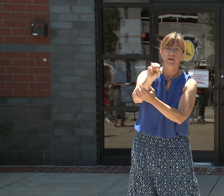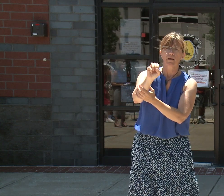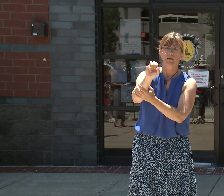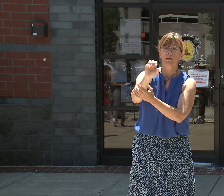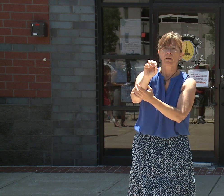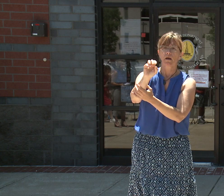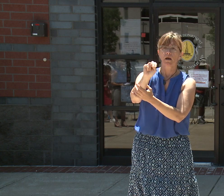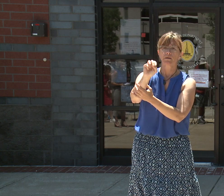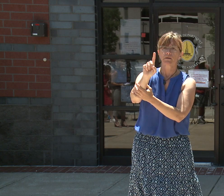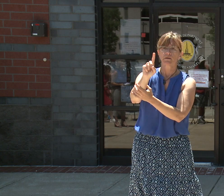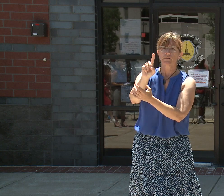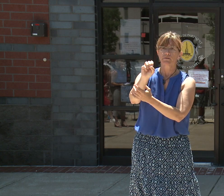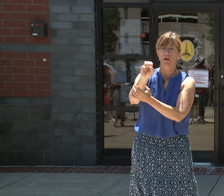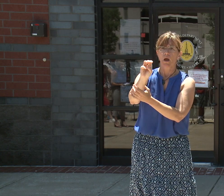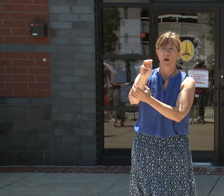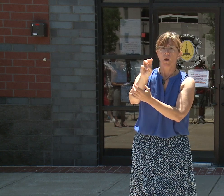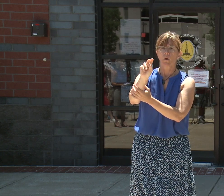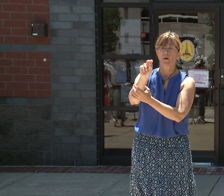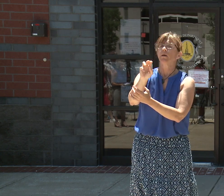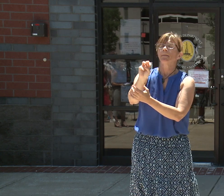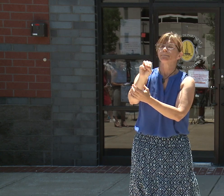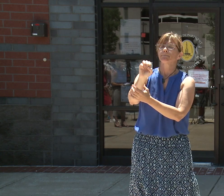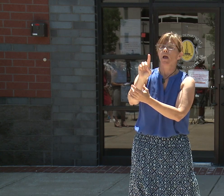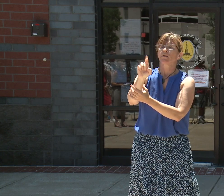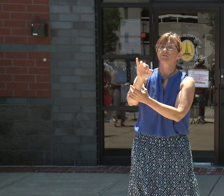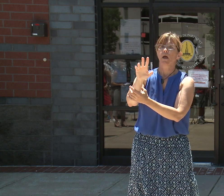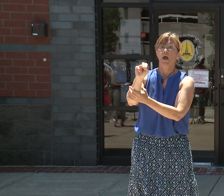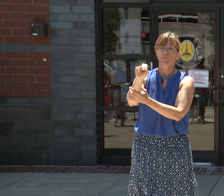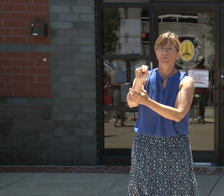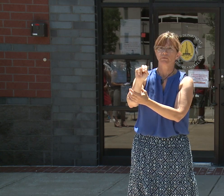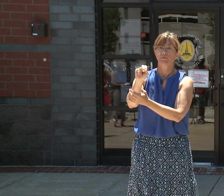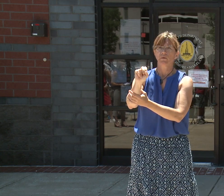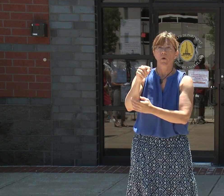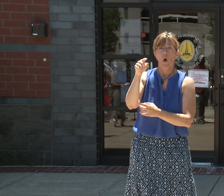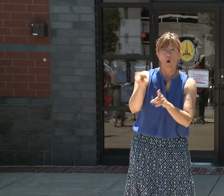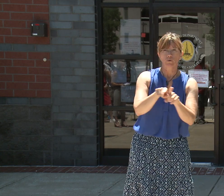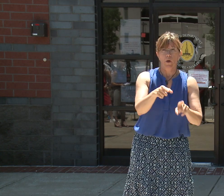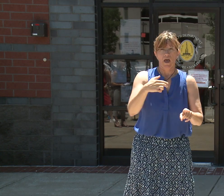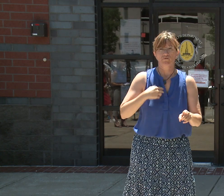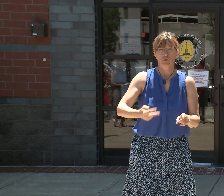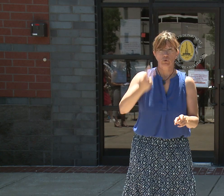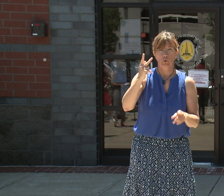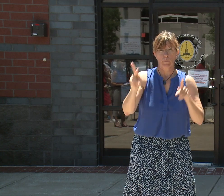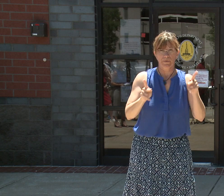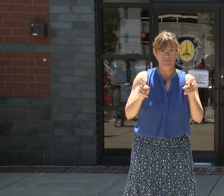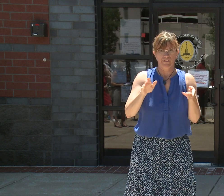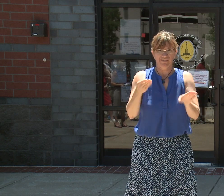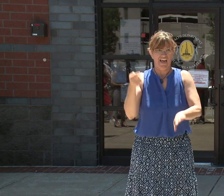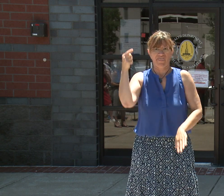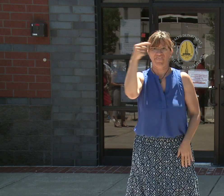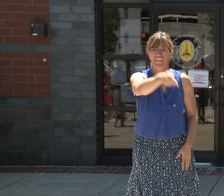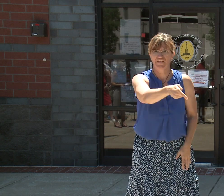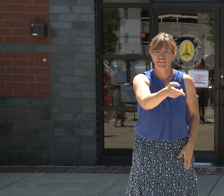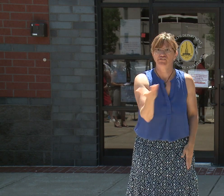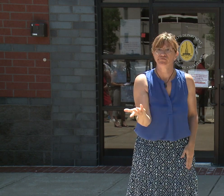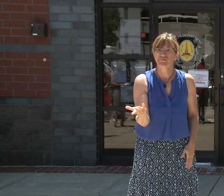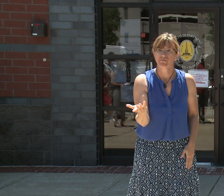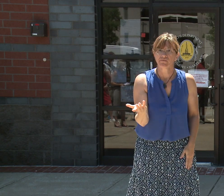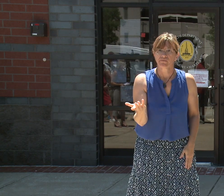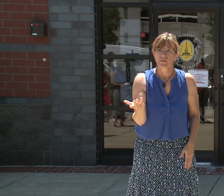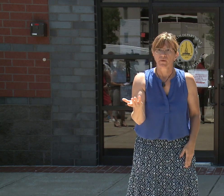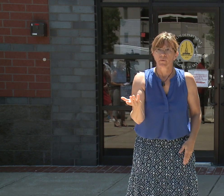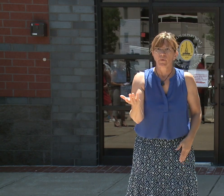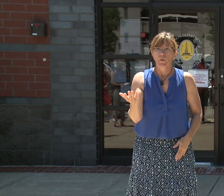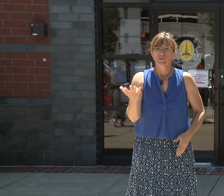three people shot in one incident there. That's why we're there. We're talking about life first. Violence that takes people's lives